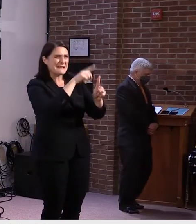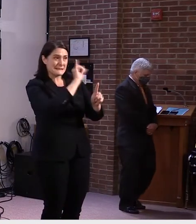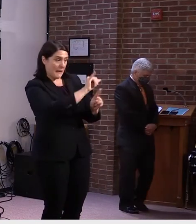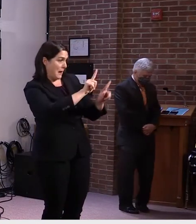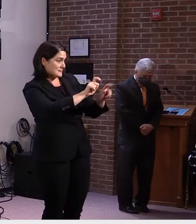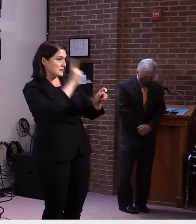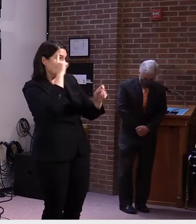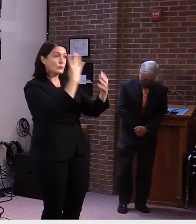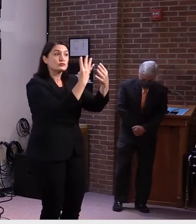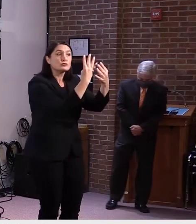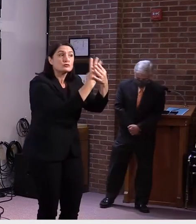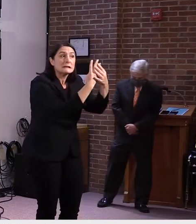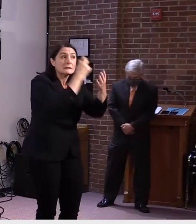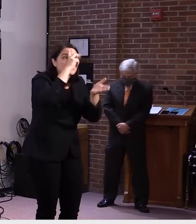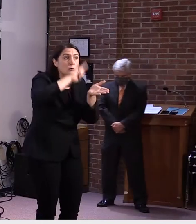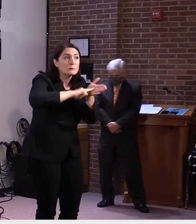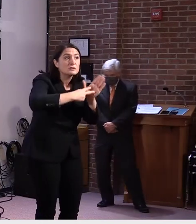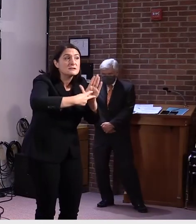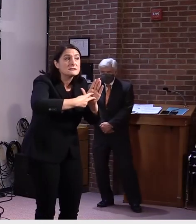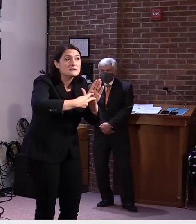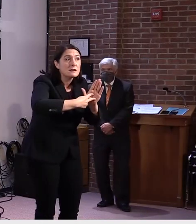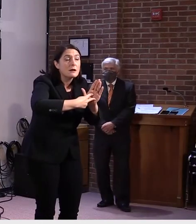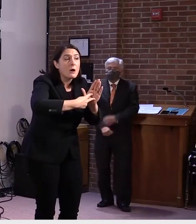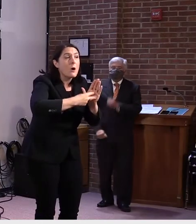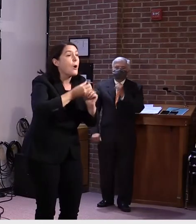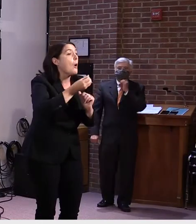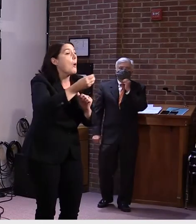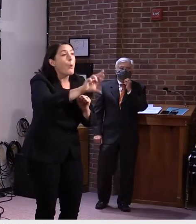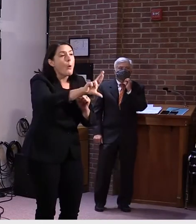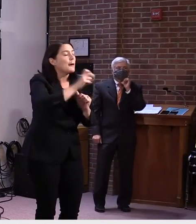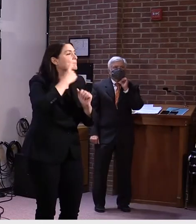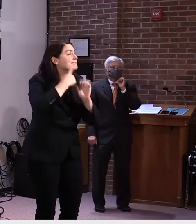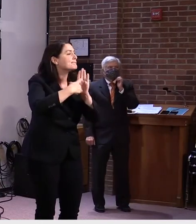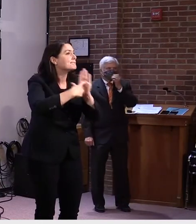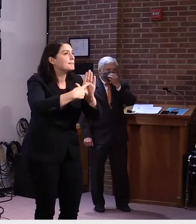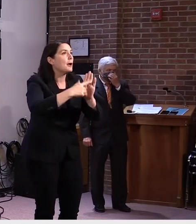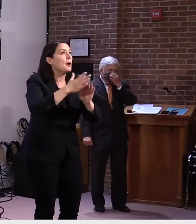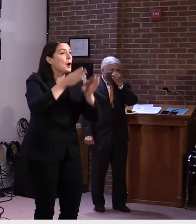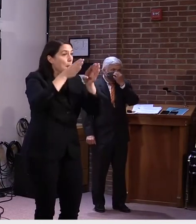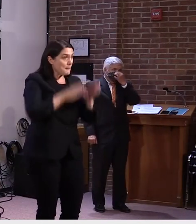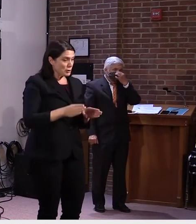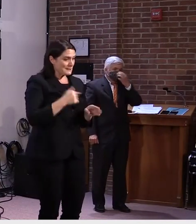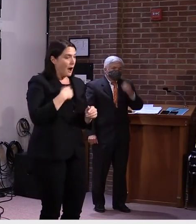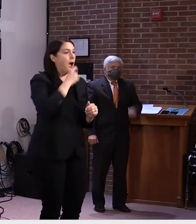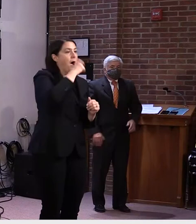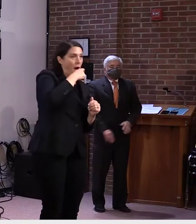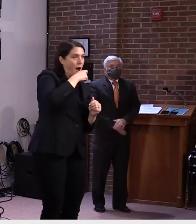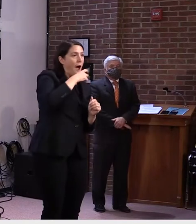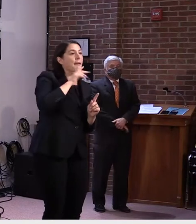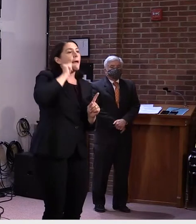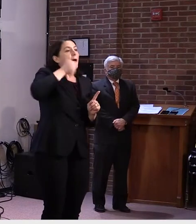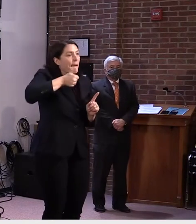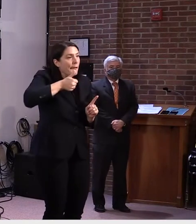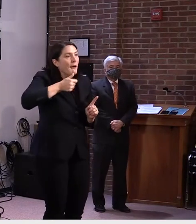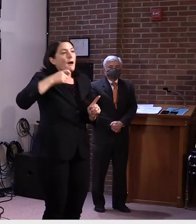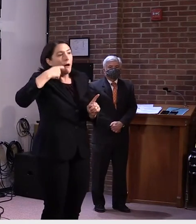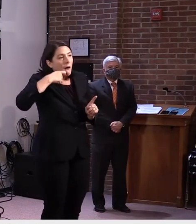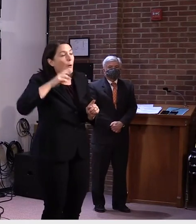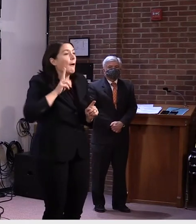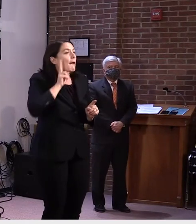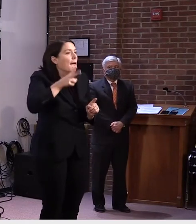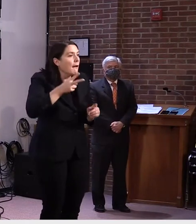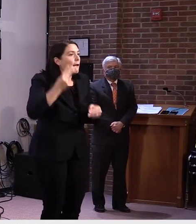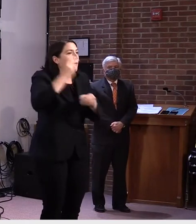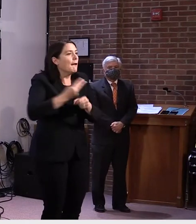Is it used in a, uh, sequential way where people are being tested every other day? Uh, high frequency?